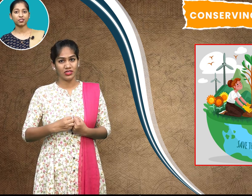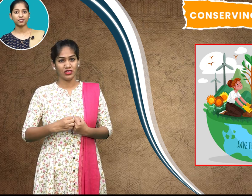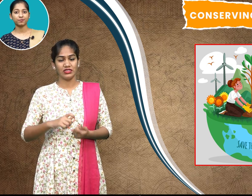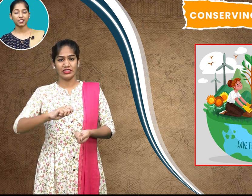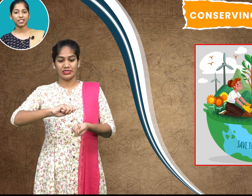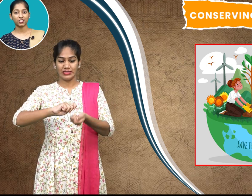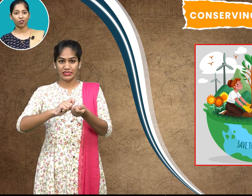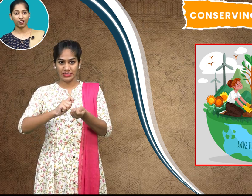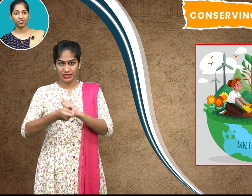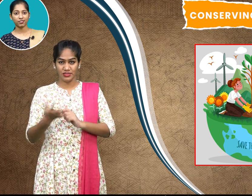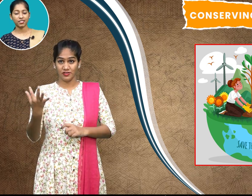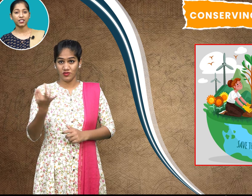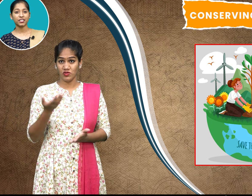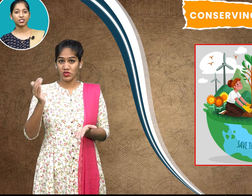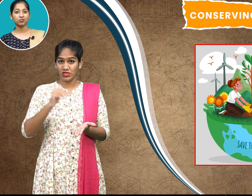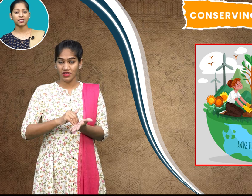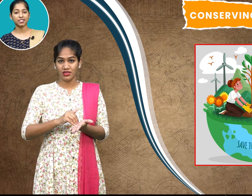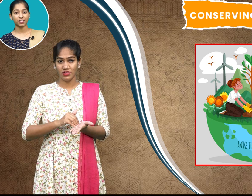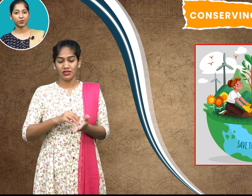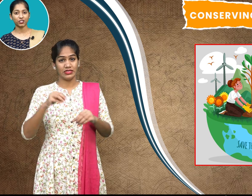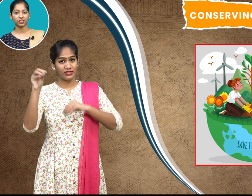is called resource conservation